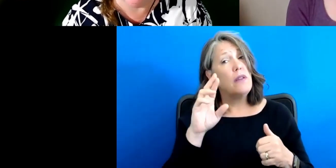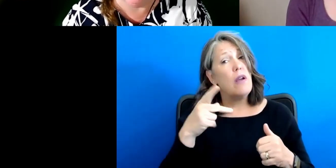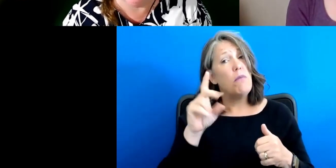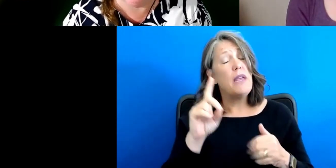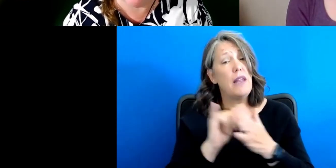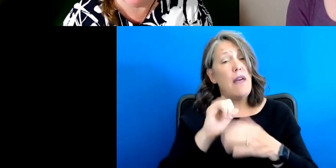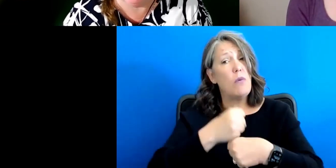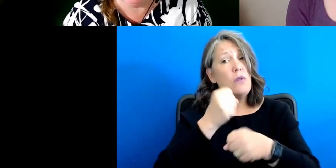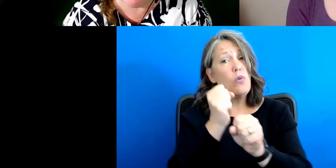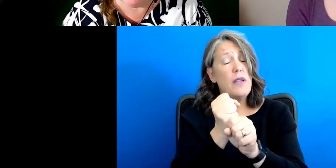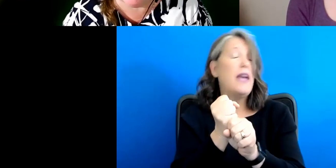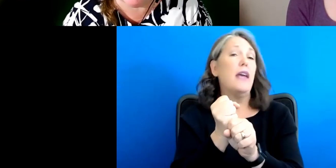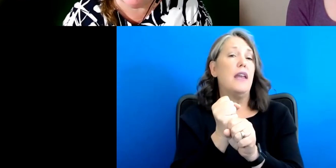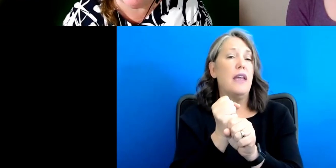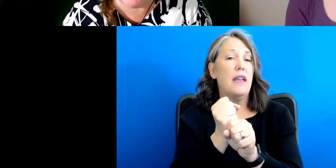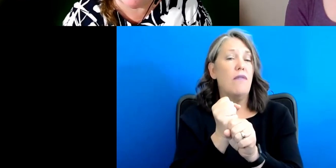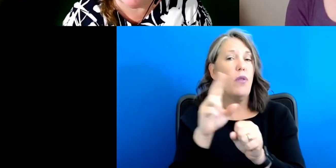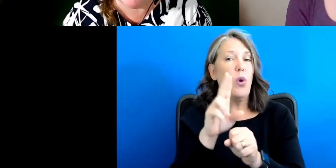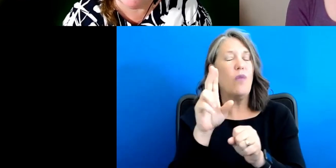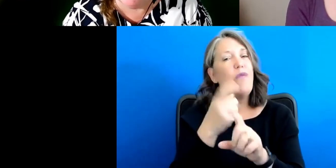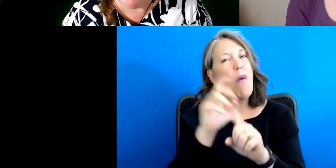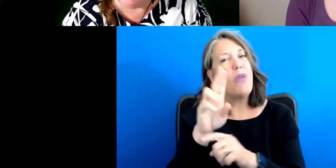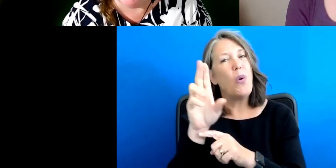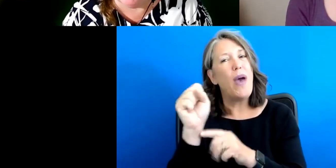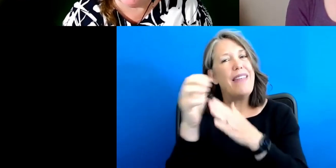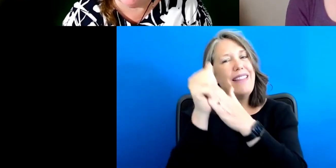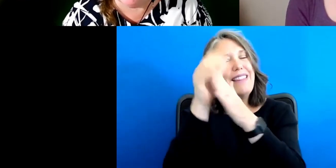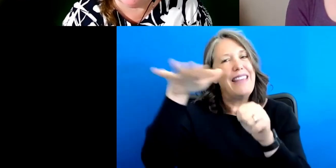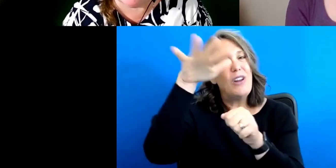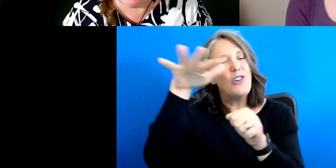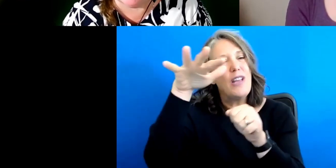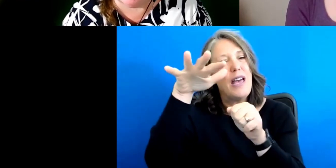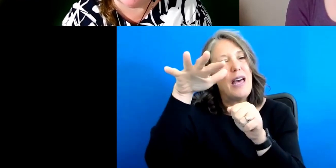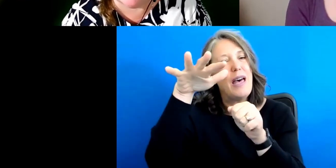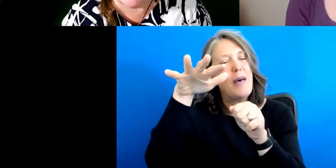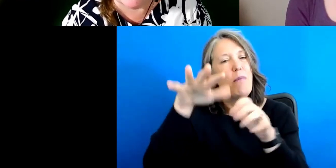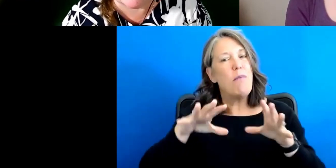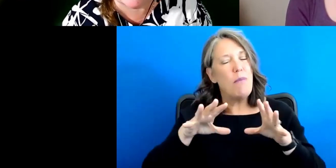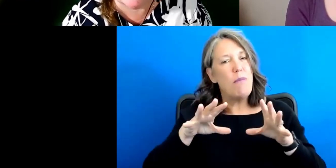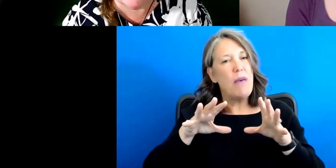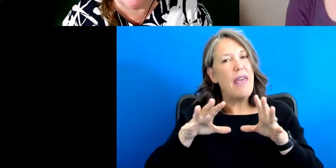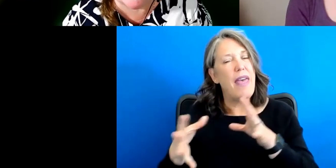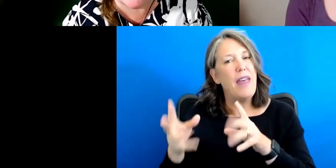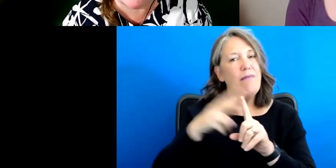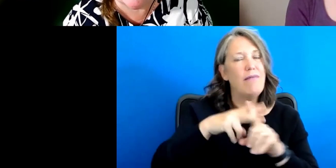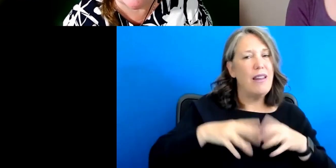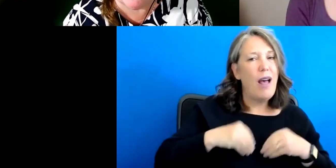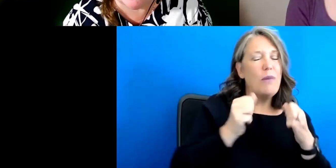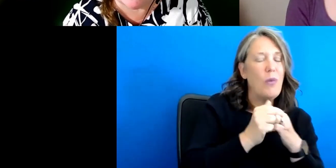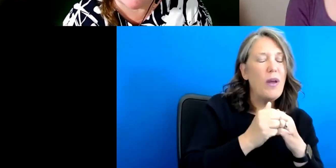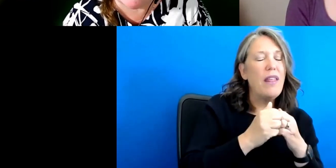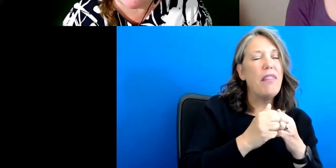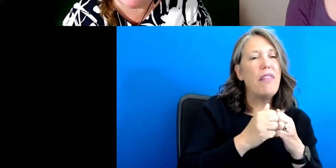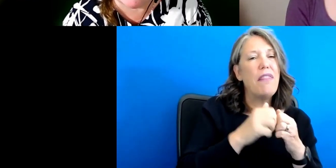out of the United States leadership and adopting the Americans with Disabilities Act and our vision of